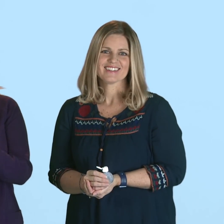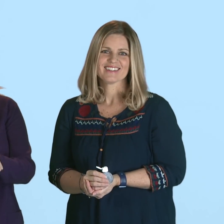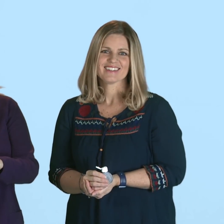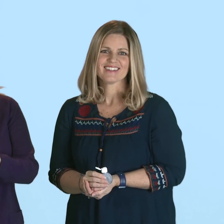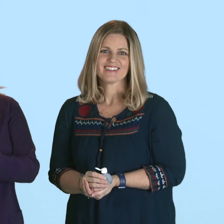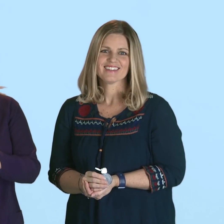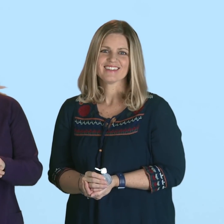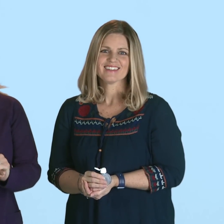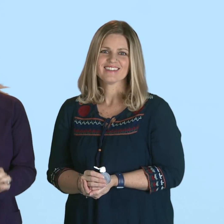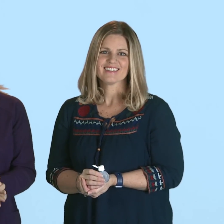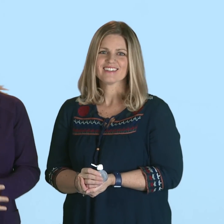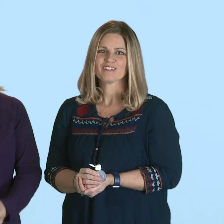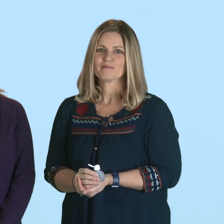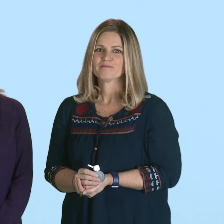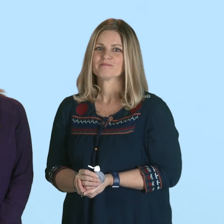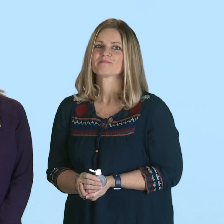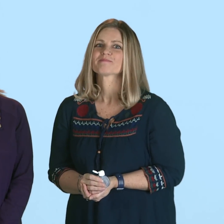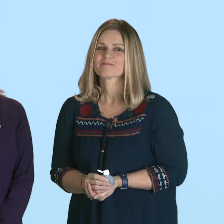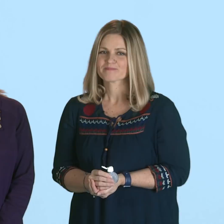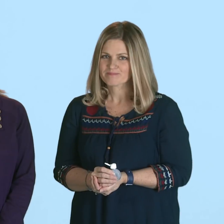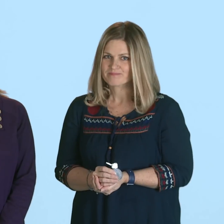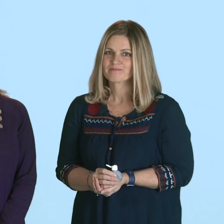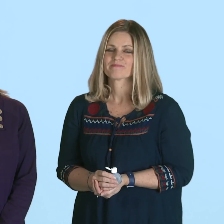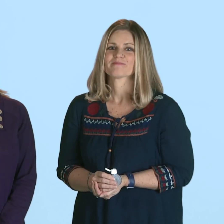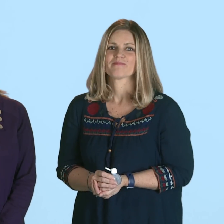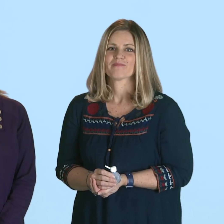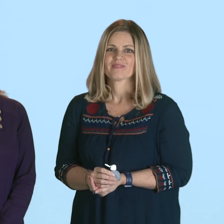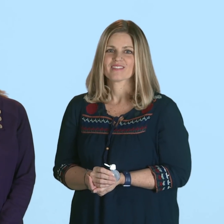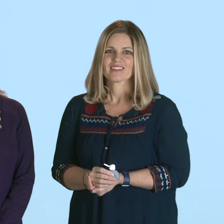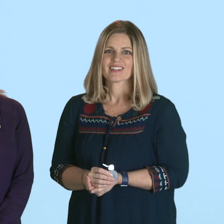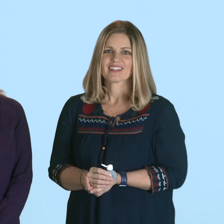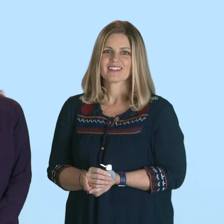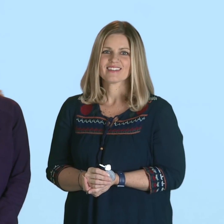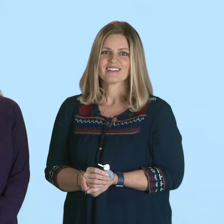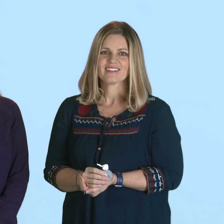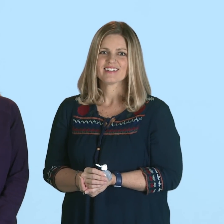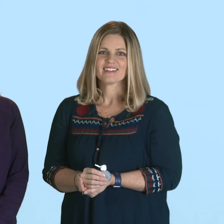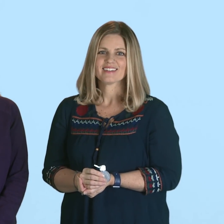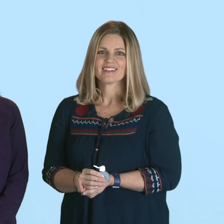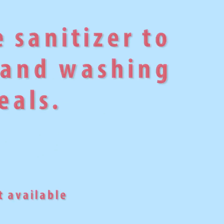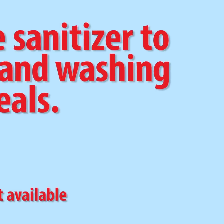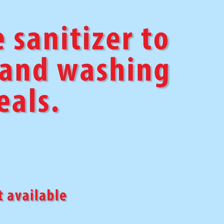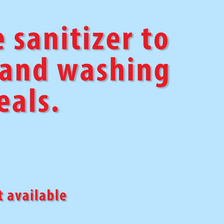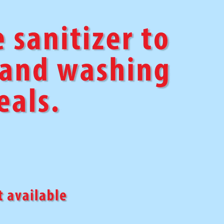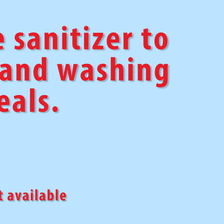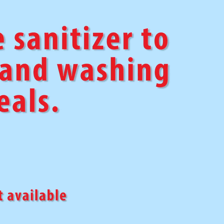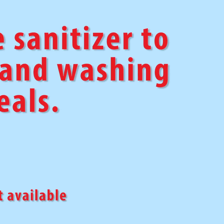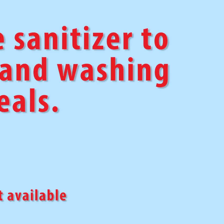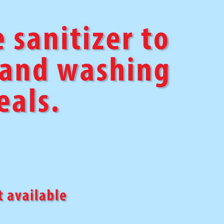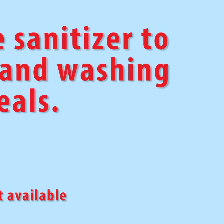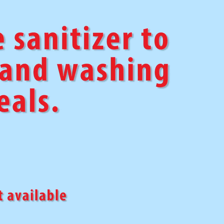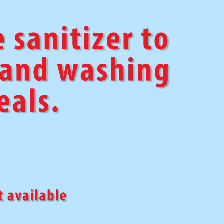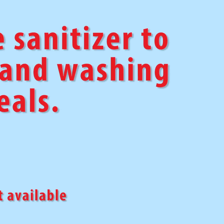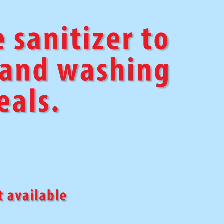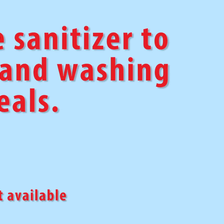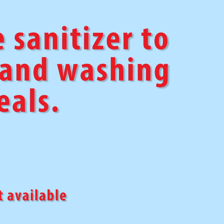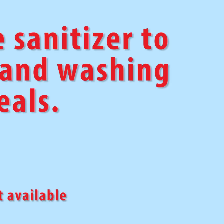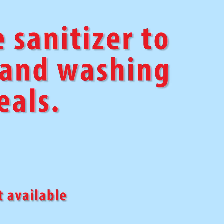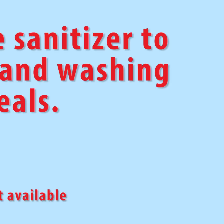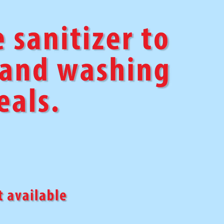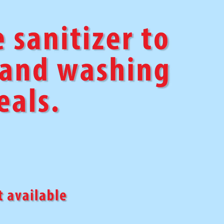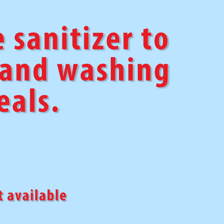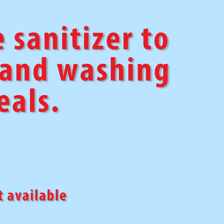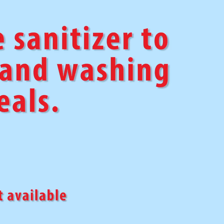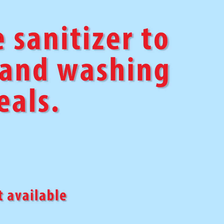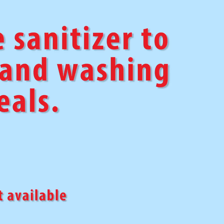remove all food allergens and are not a safe way to prevent exposure in children with food allergies. Sanitizer should never be used to